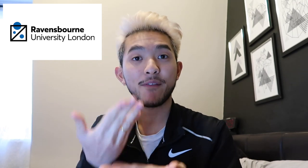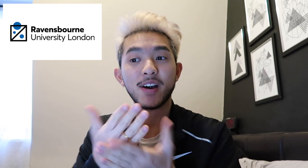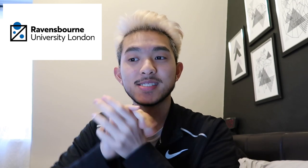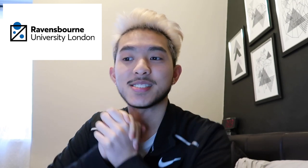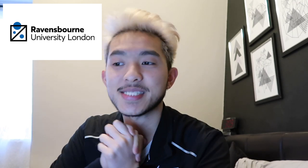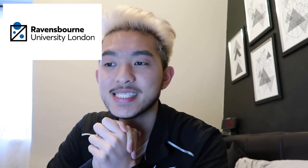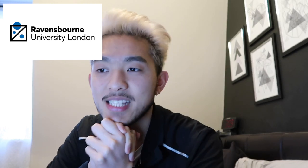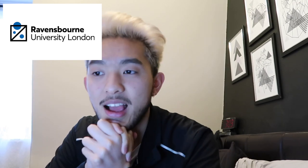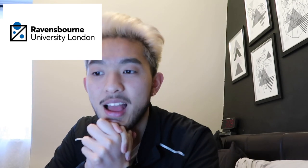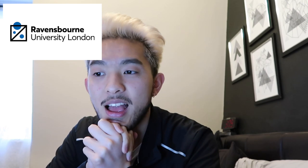the phone.